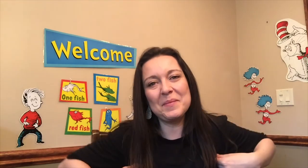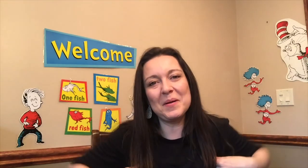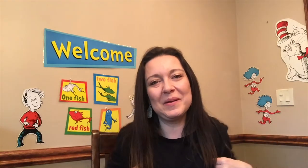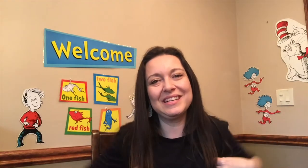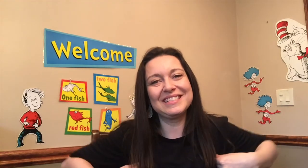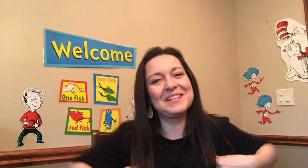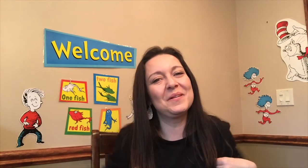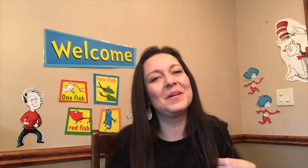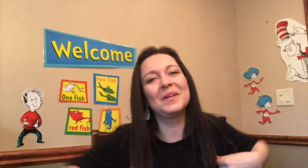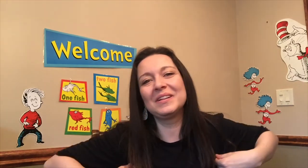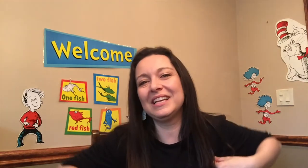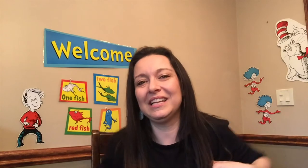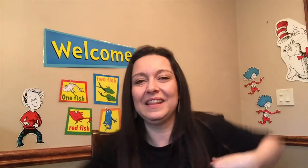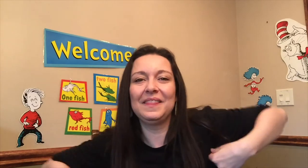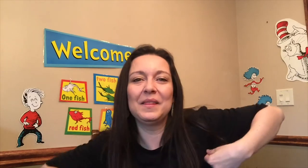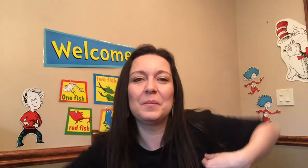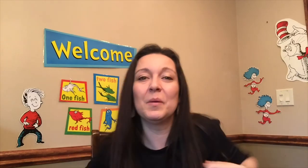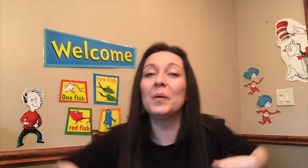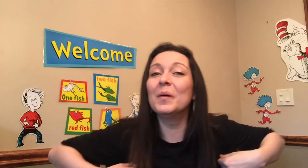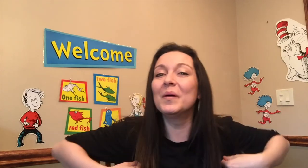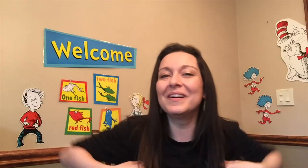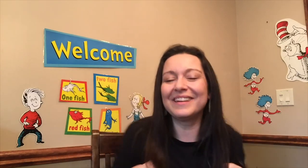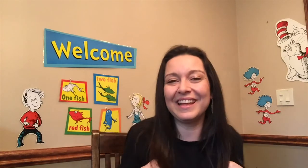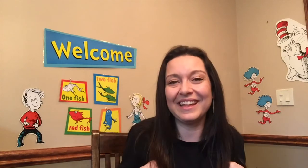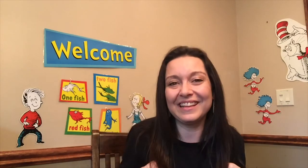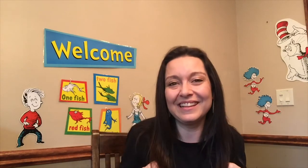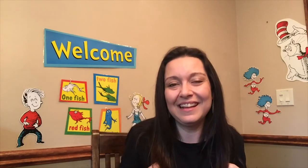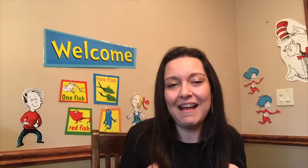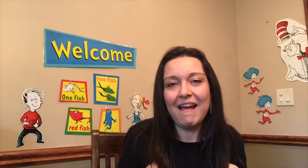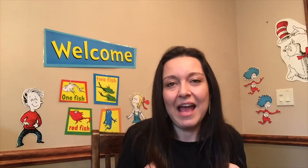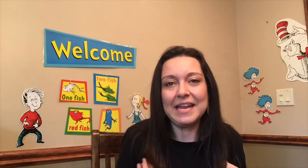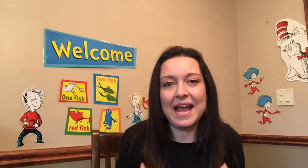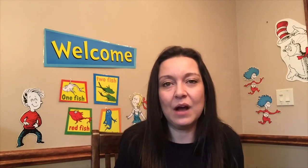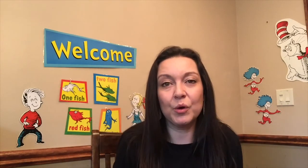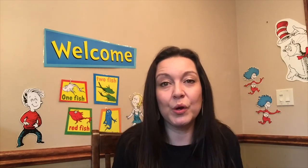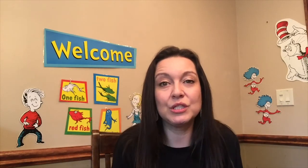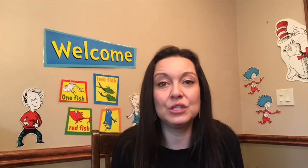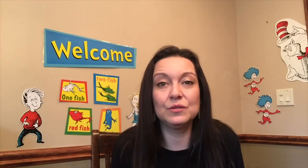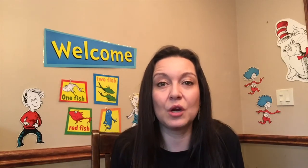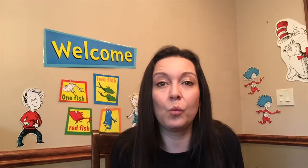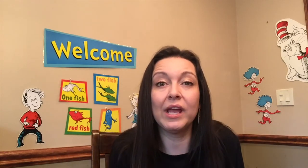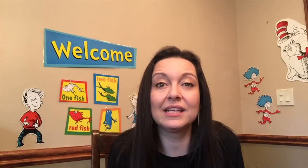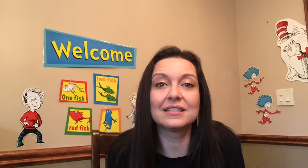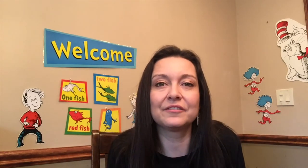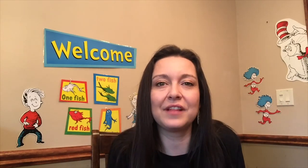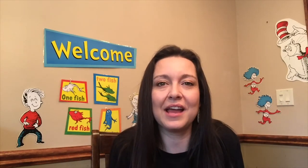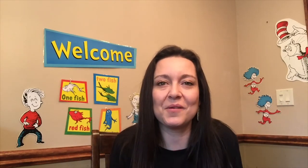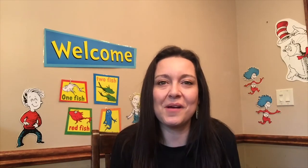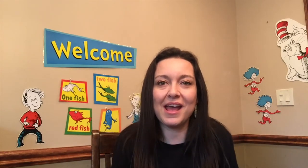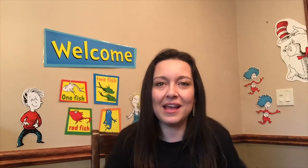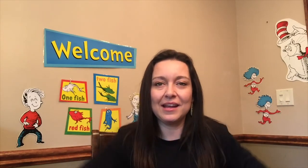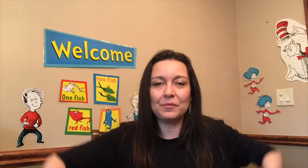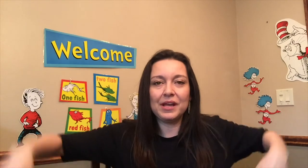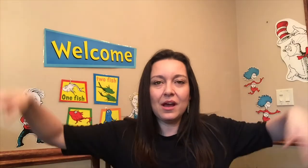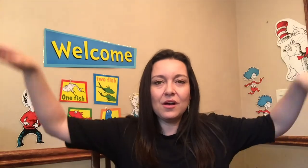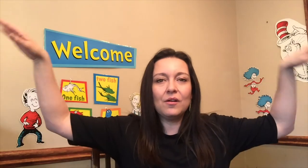our wings so early in the morning and now we're going to use our wings to fly away here we go